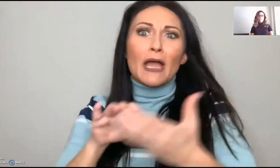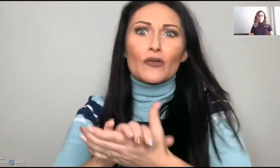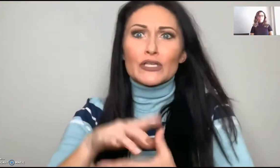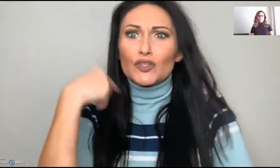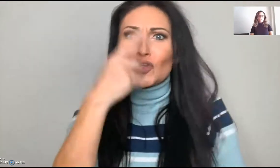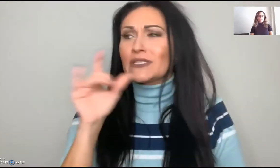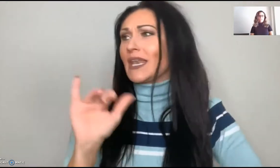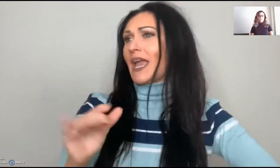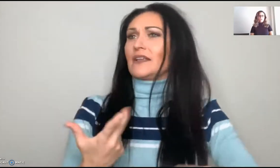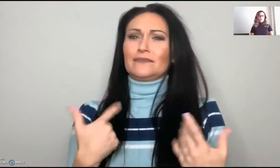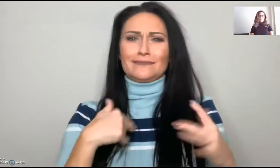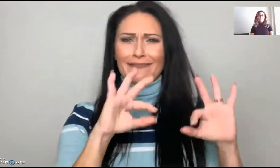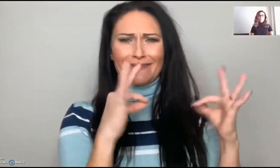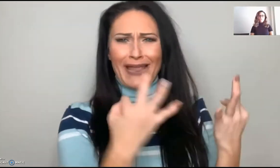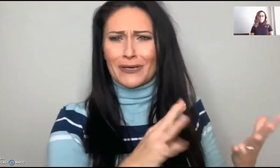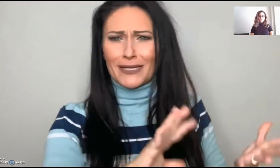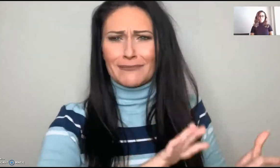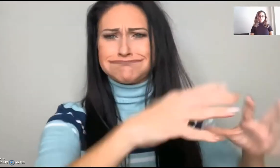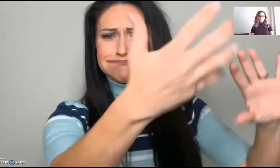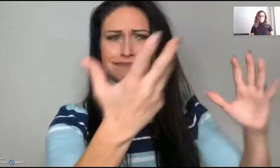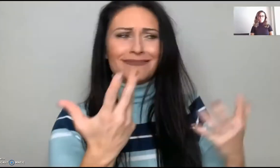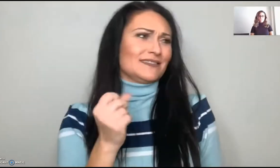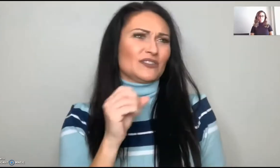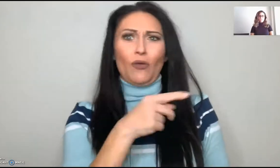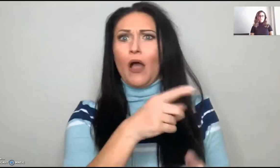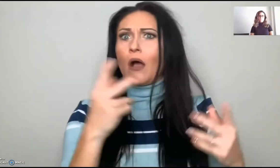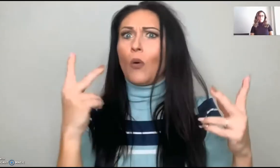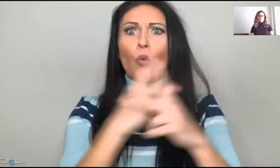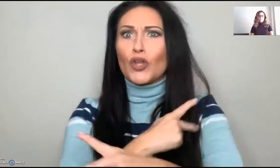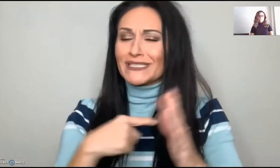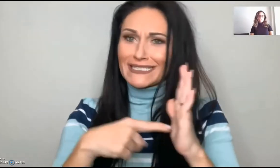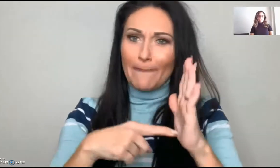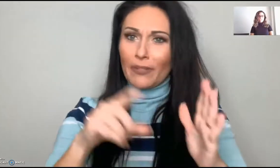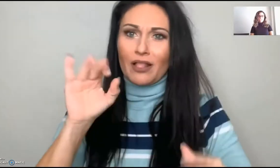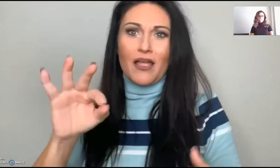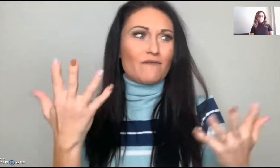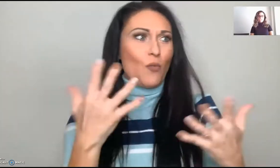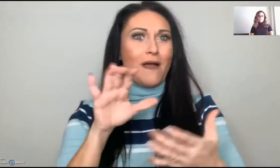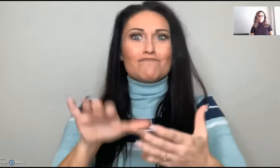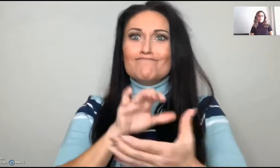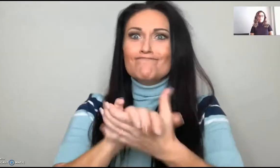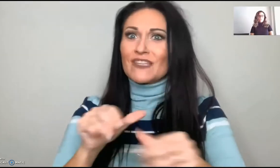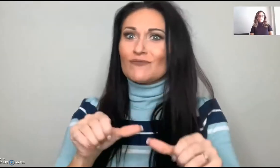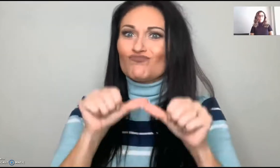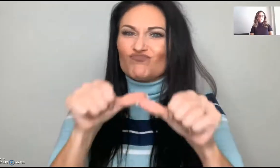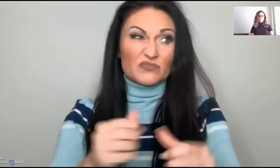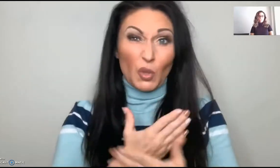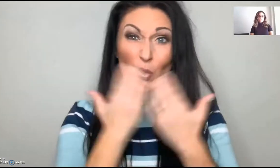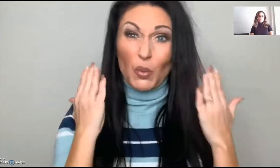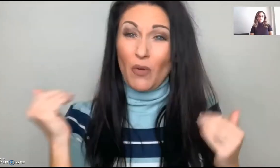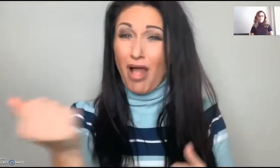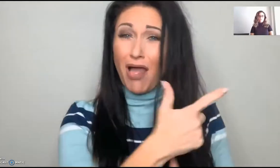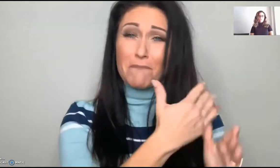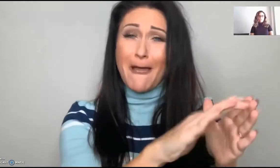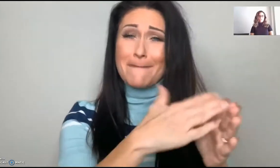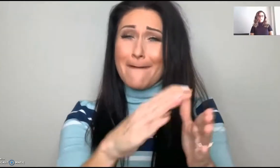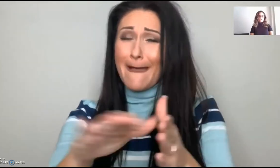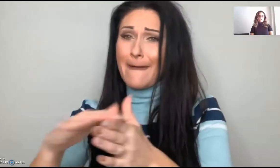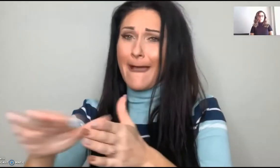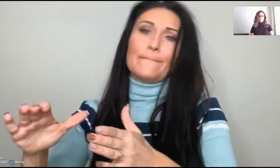supposed to look like or what marriage was supposed to look like. My family was a disaster and that was the worst example of what a continuous